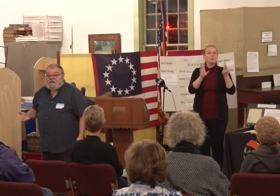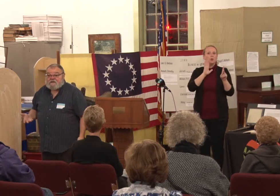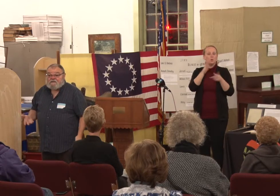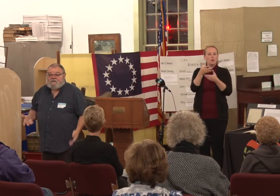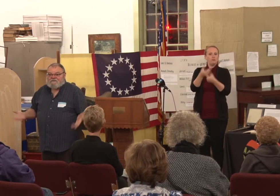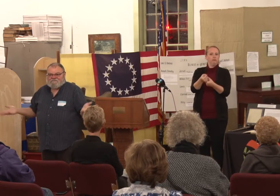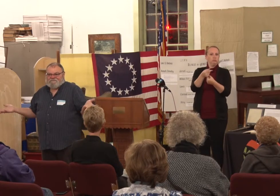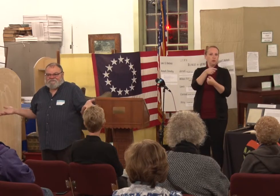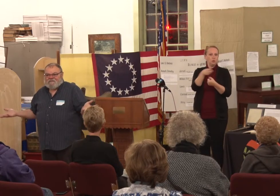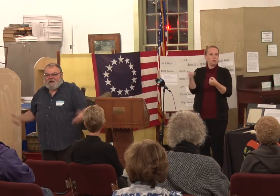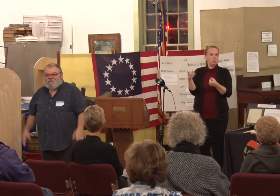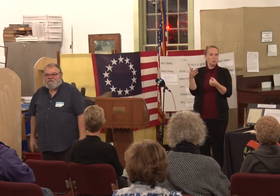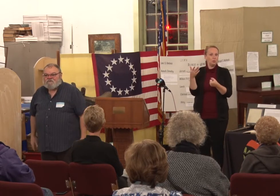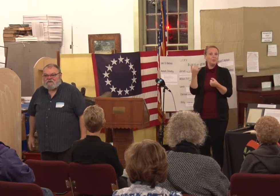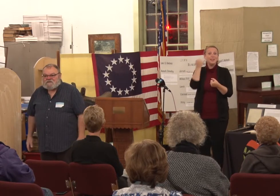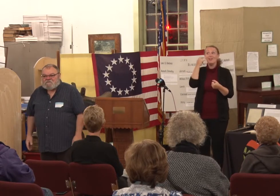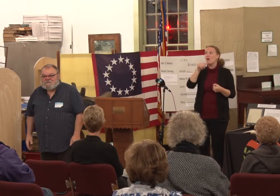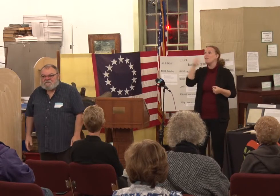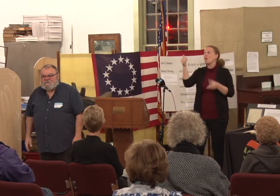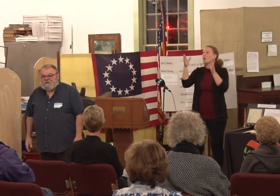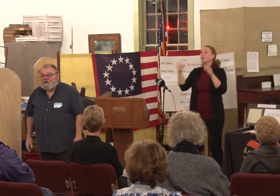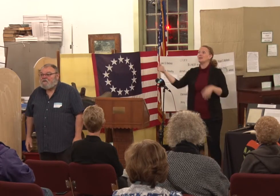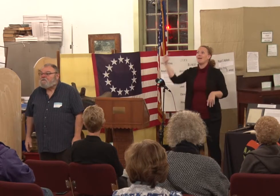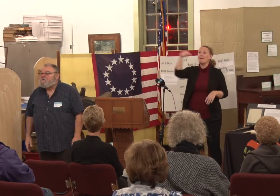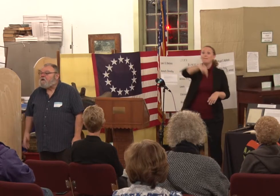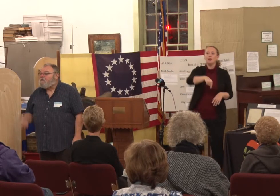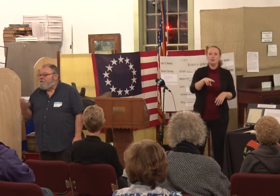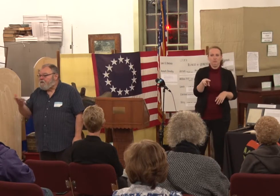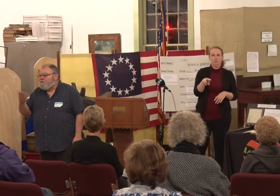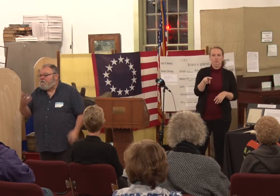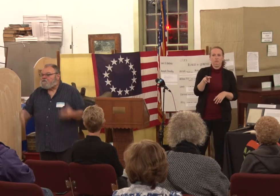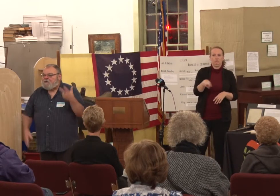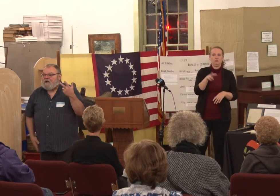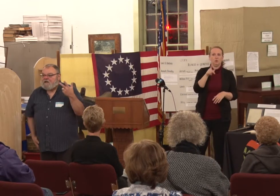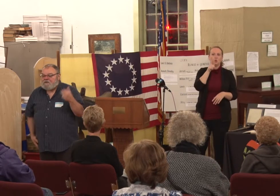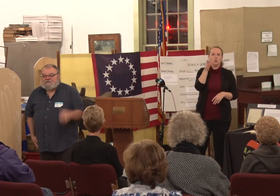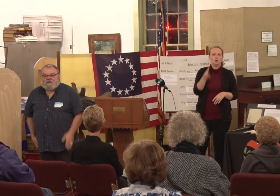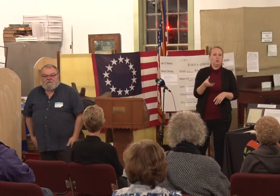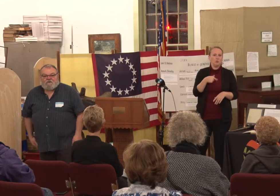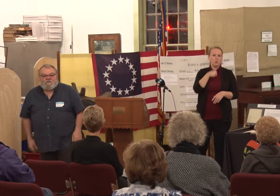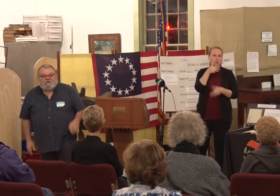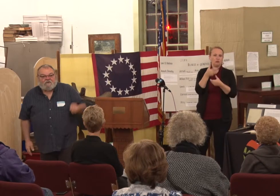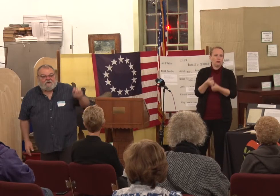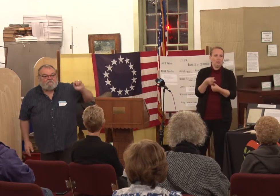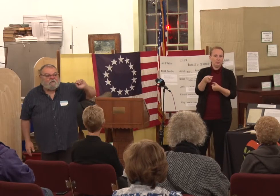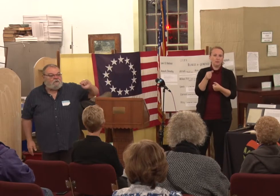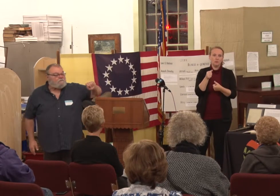in, I wouldn't trust them. You know, so those three elements were very, very important.